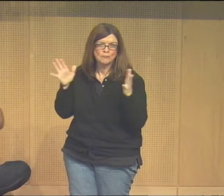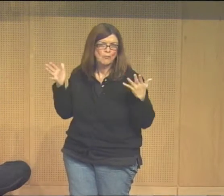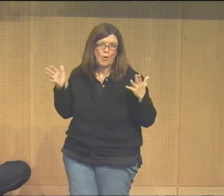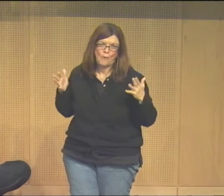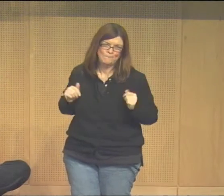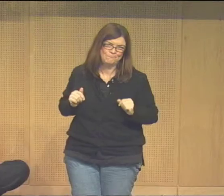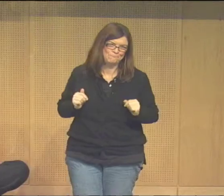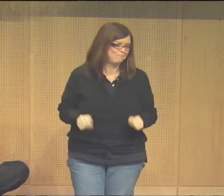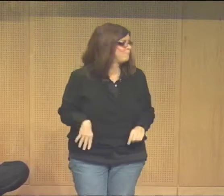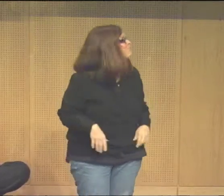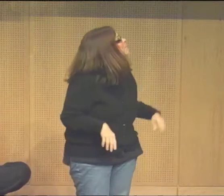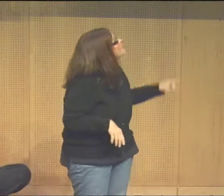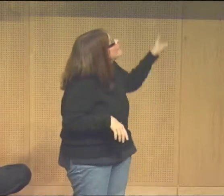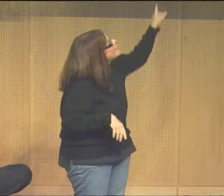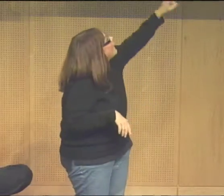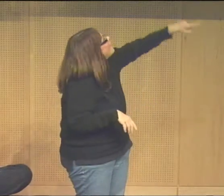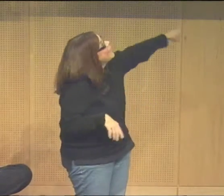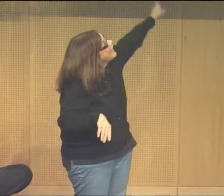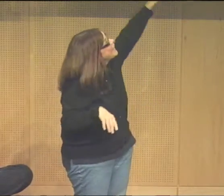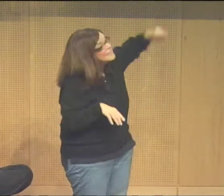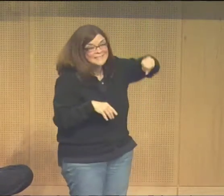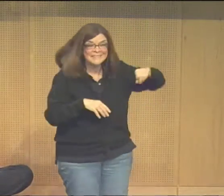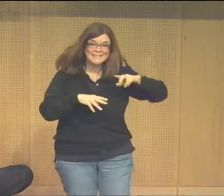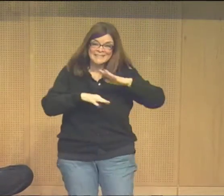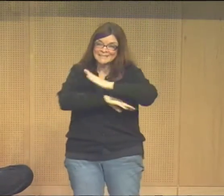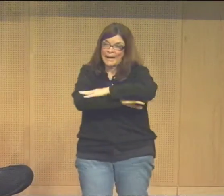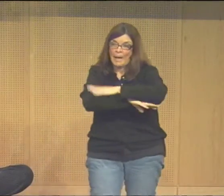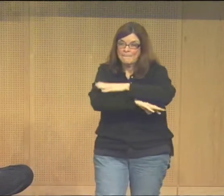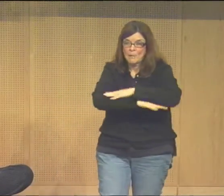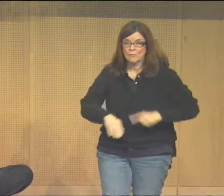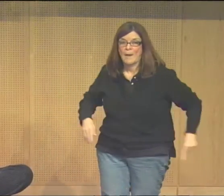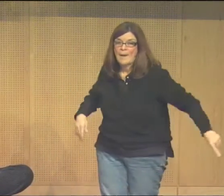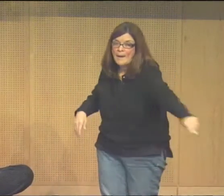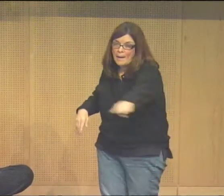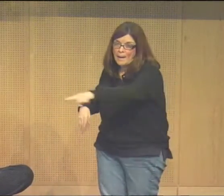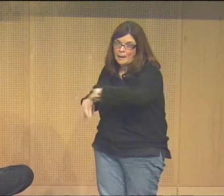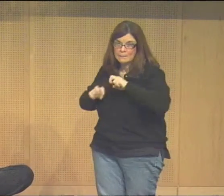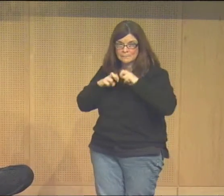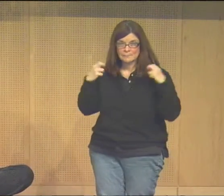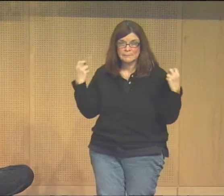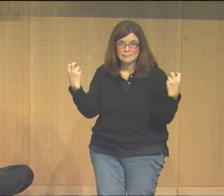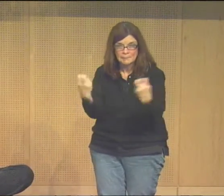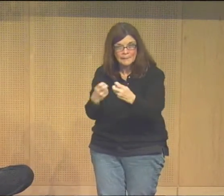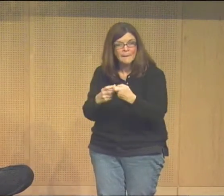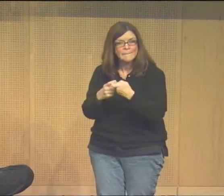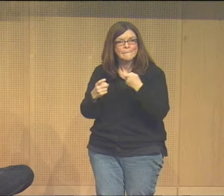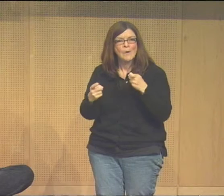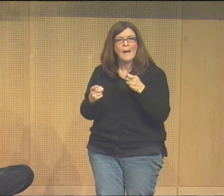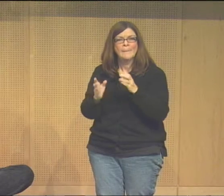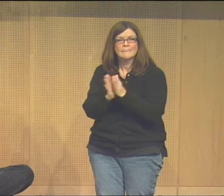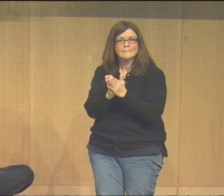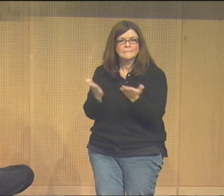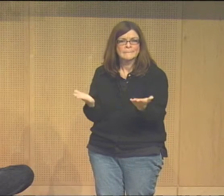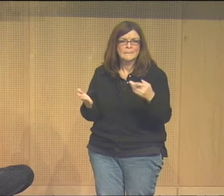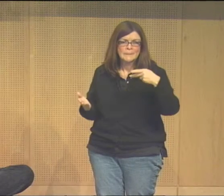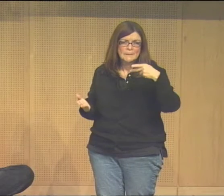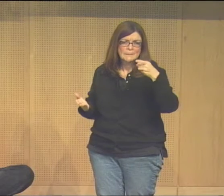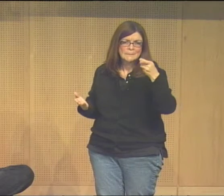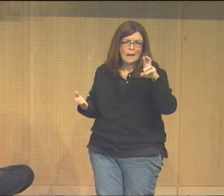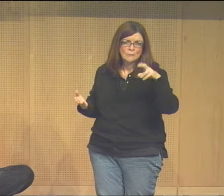more when you outline with either black or white so they're basically to make the other ones stand out more so it's a round table this is